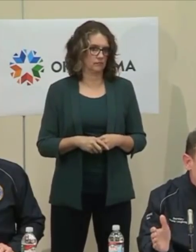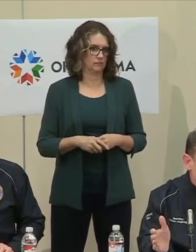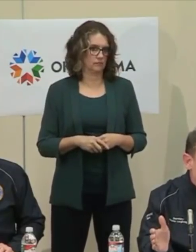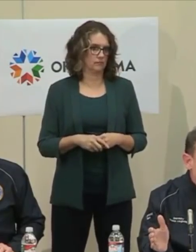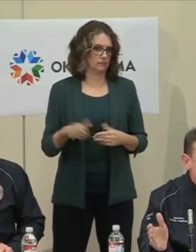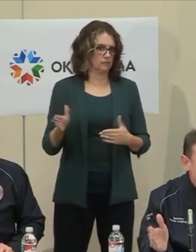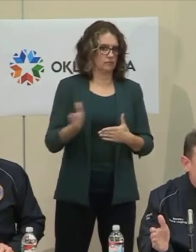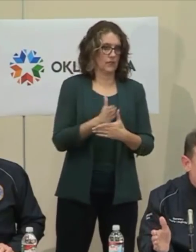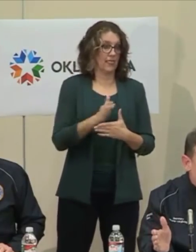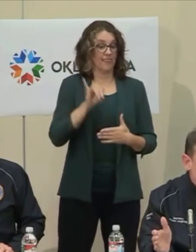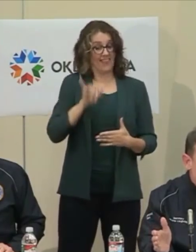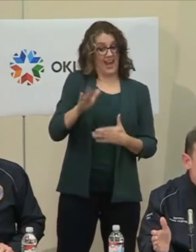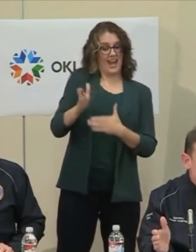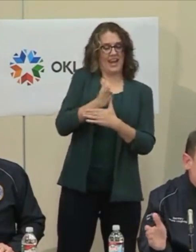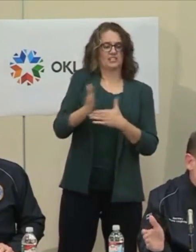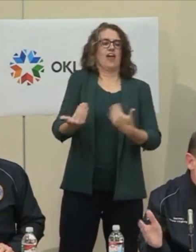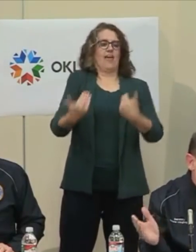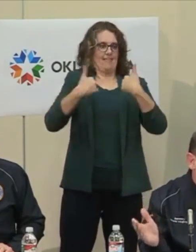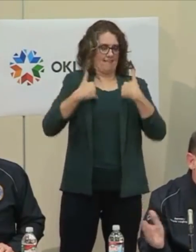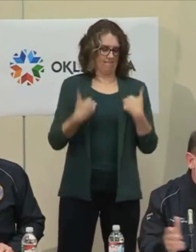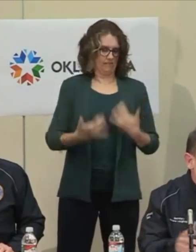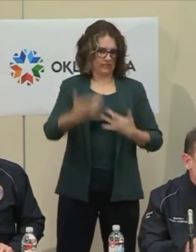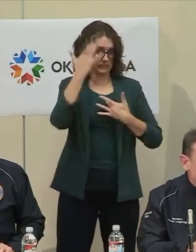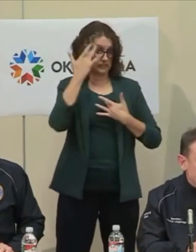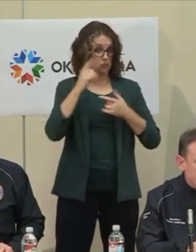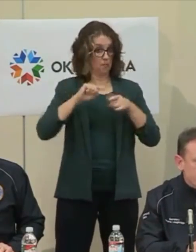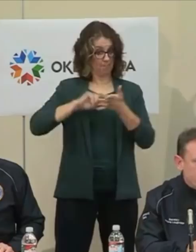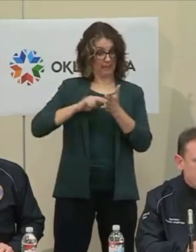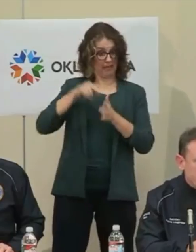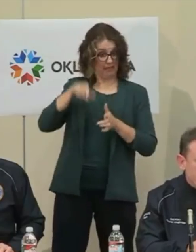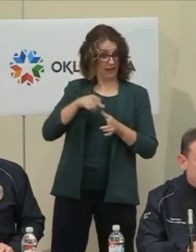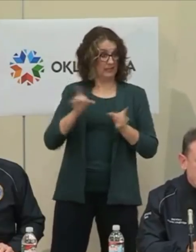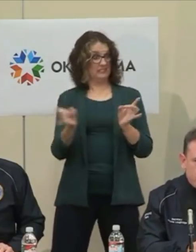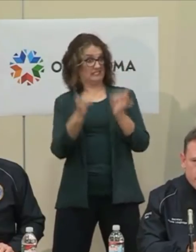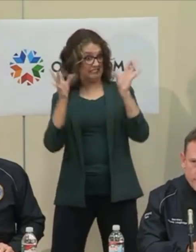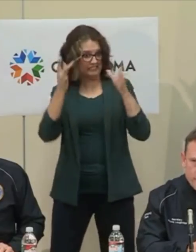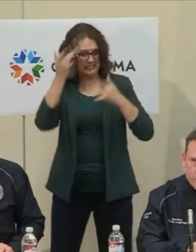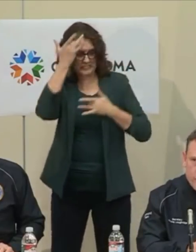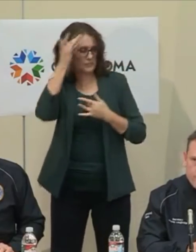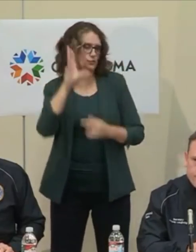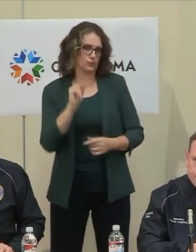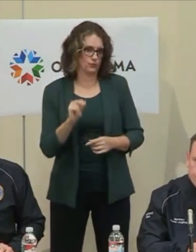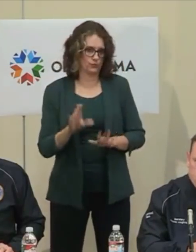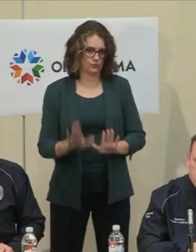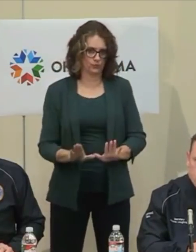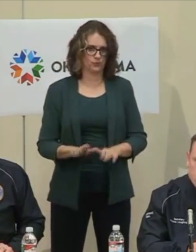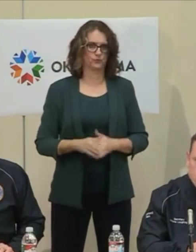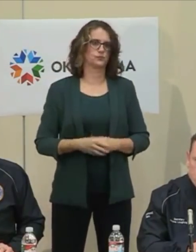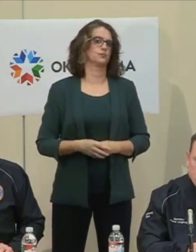specifically within our borders differs even from that which we've seen in New York, California, and elsewhere.